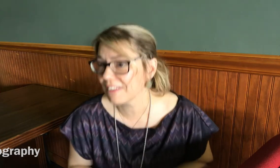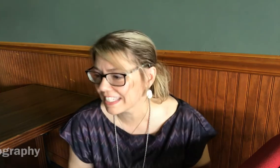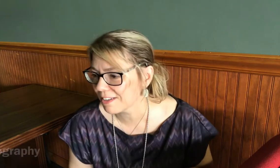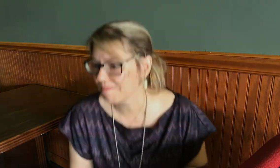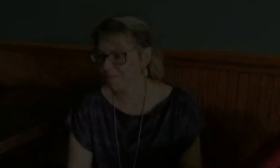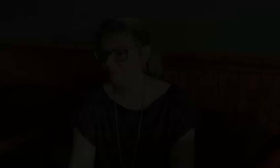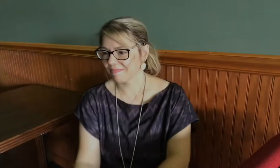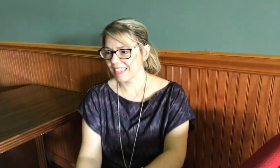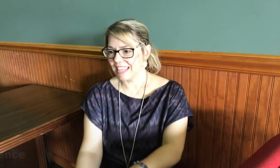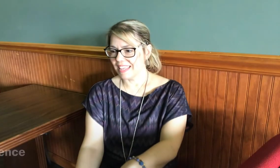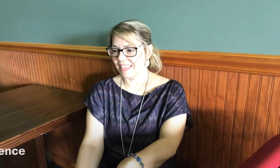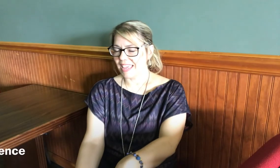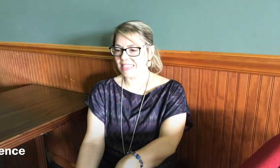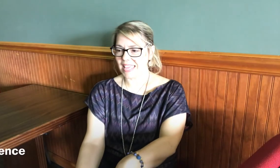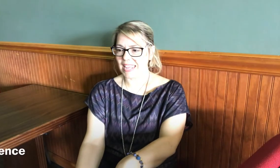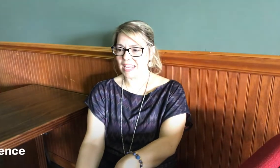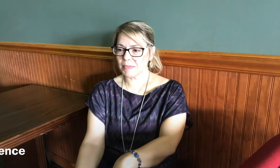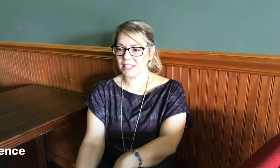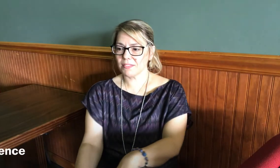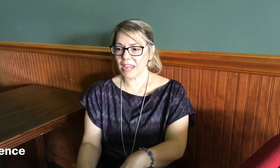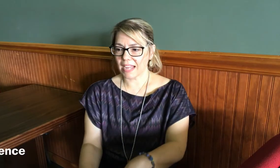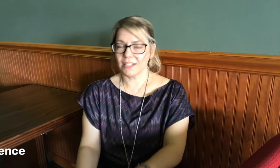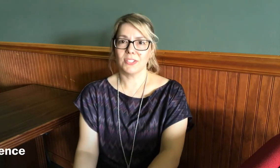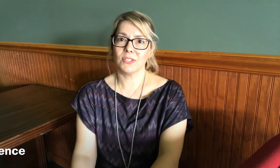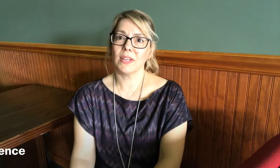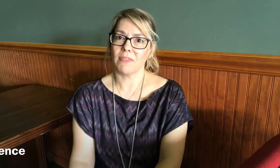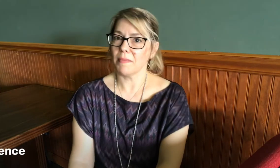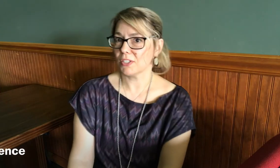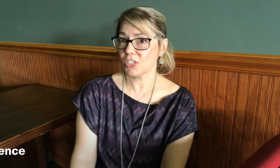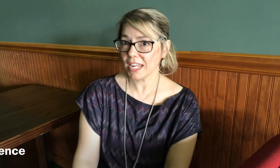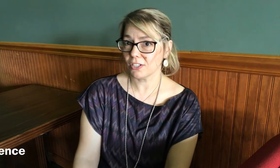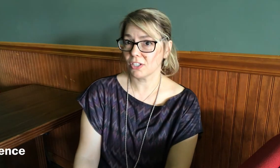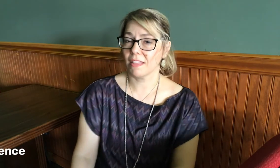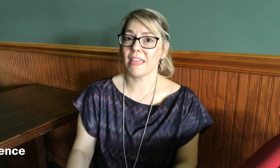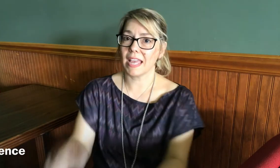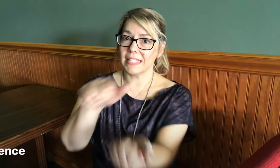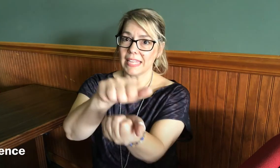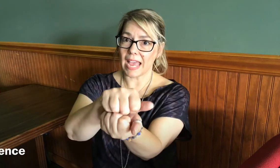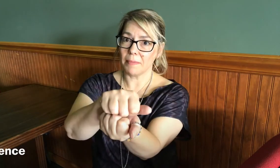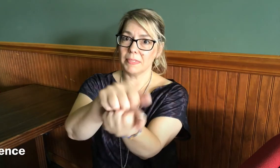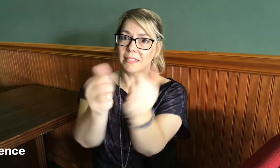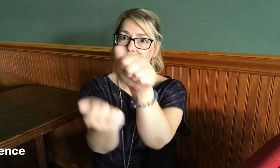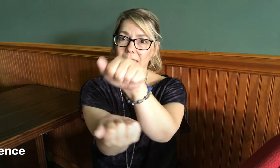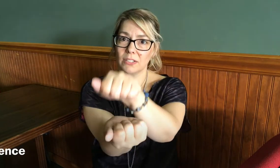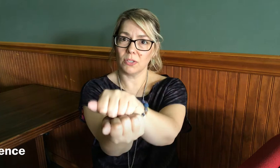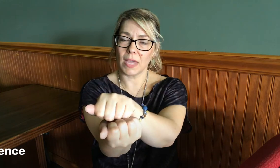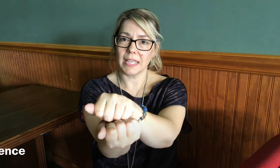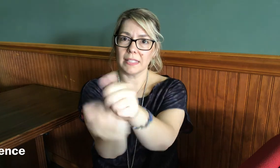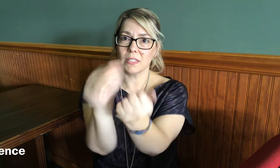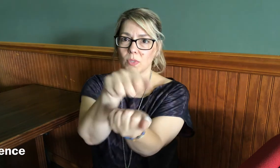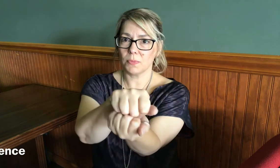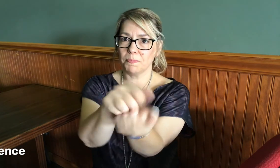and then animals react to environmental change they adapt take two A's and switch them